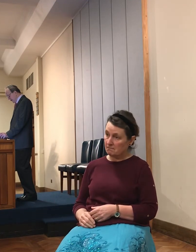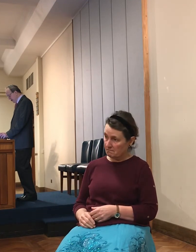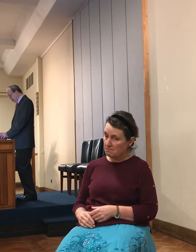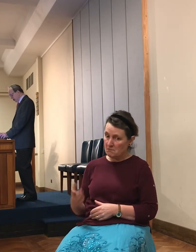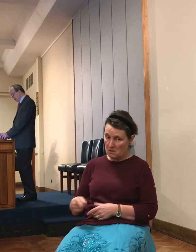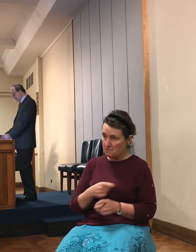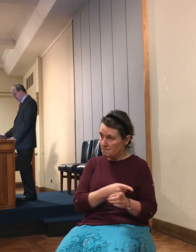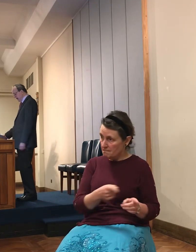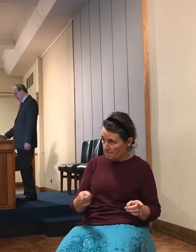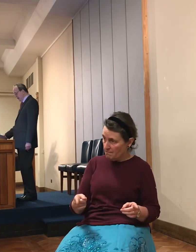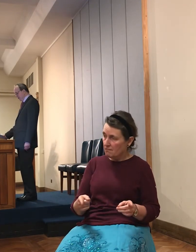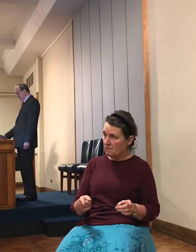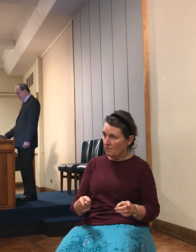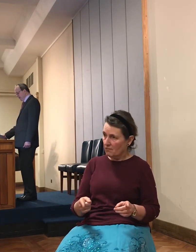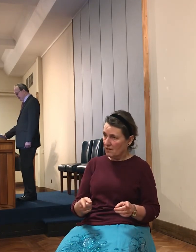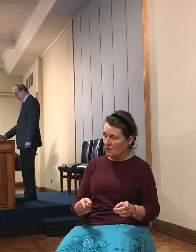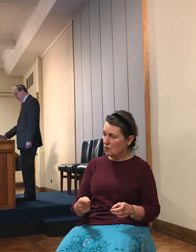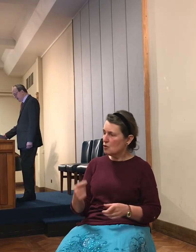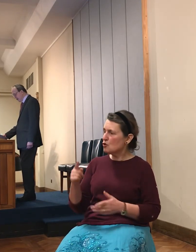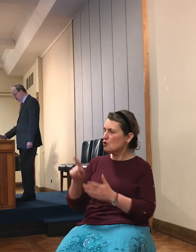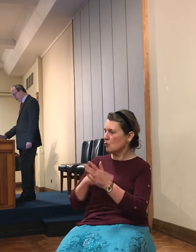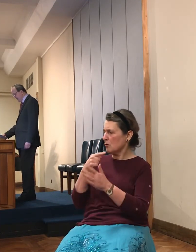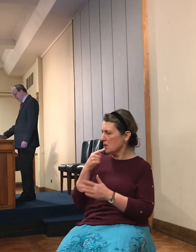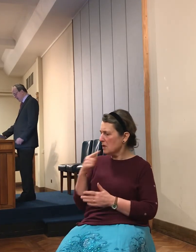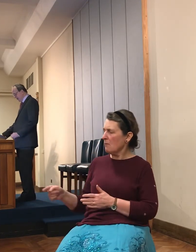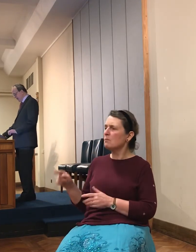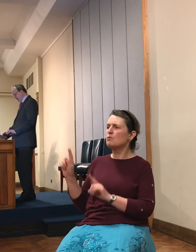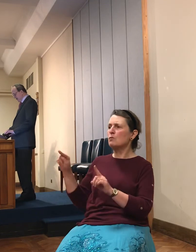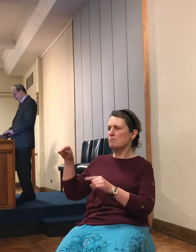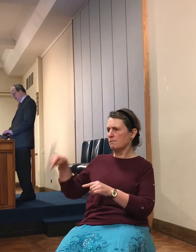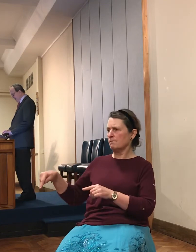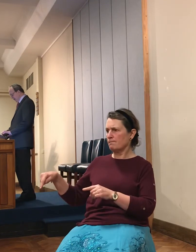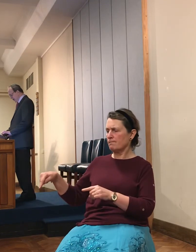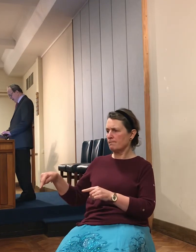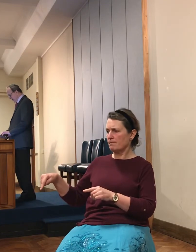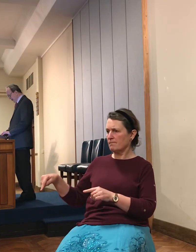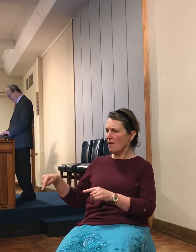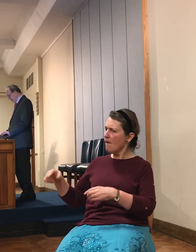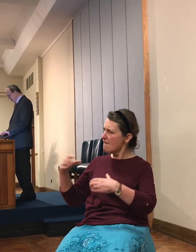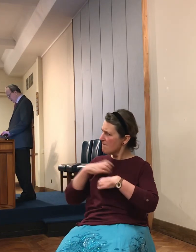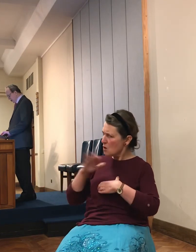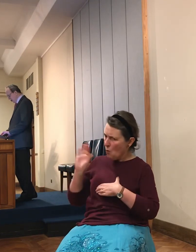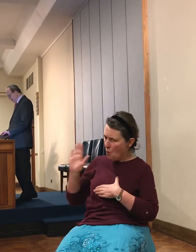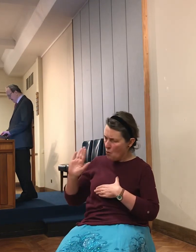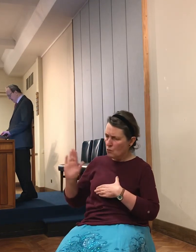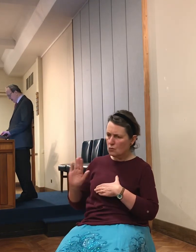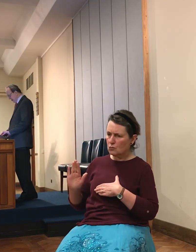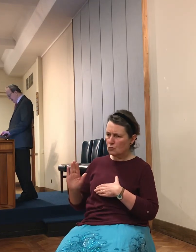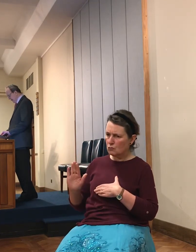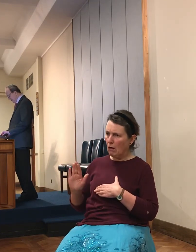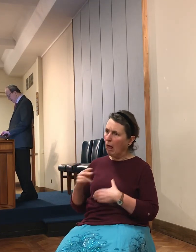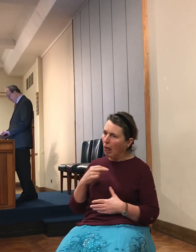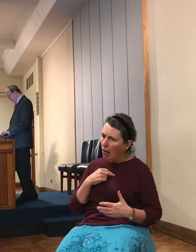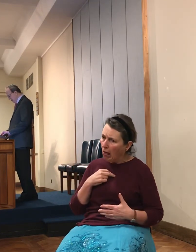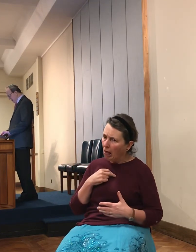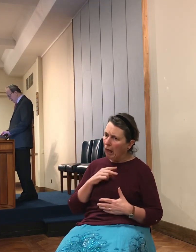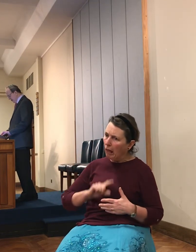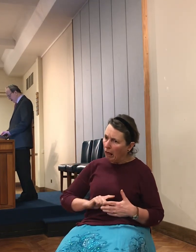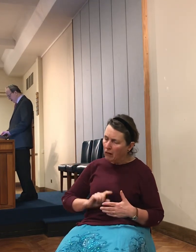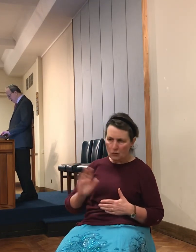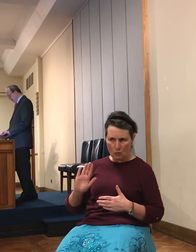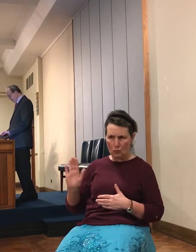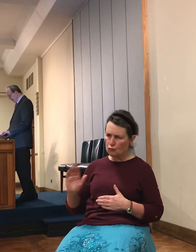And Joshua, he pronounced these words, fear not, nor be dismayed,